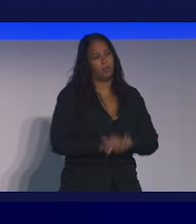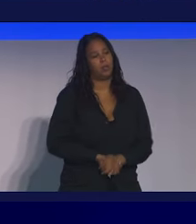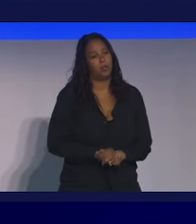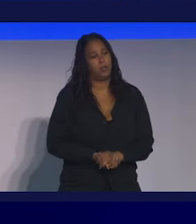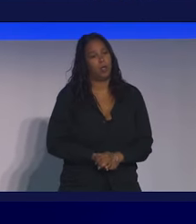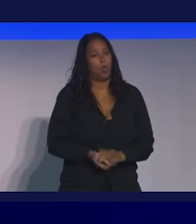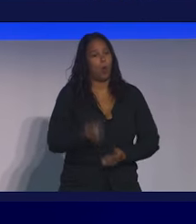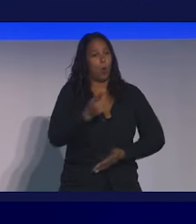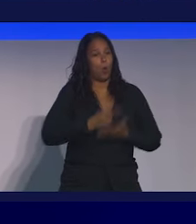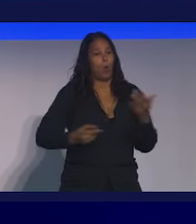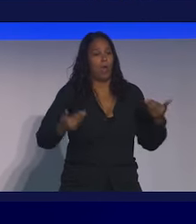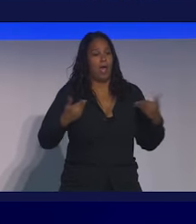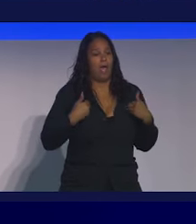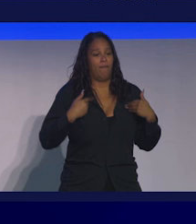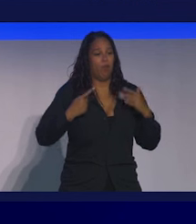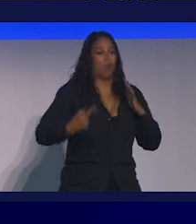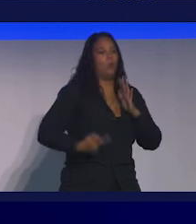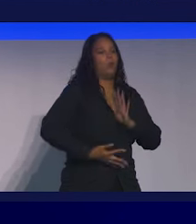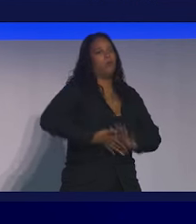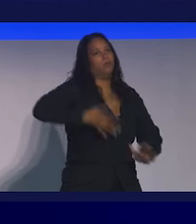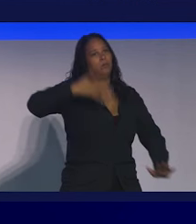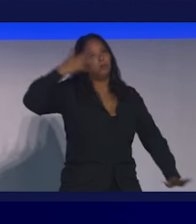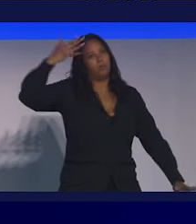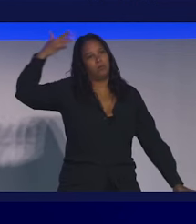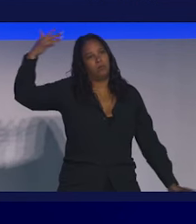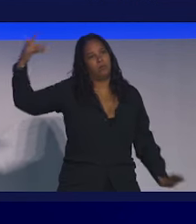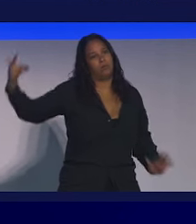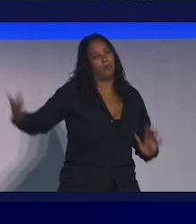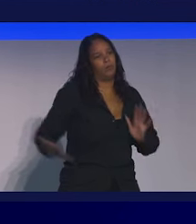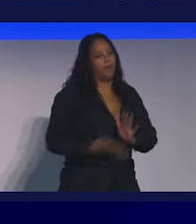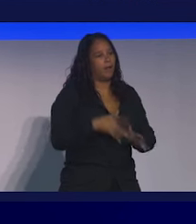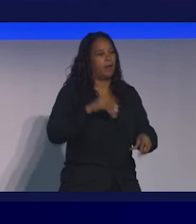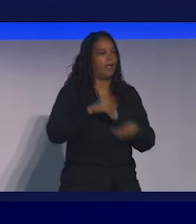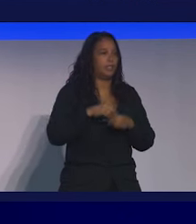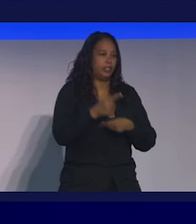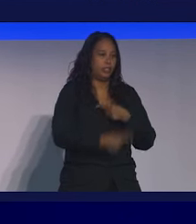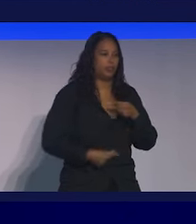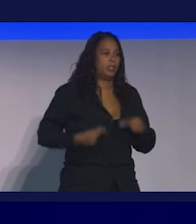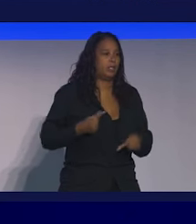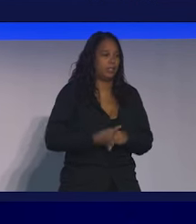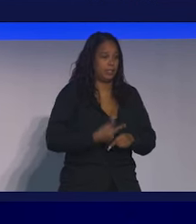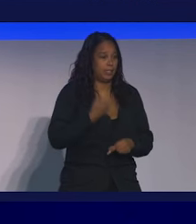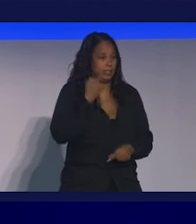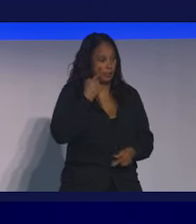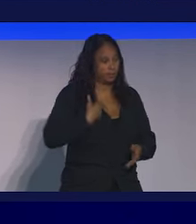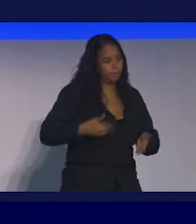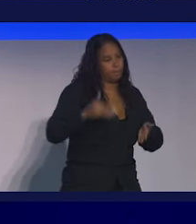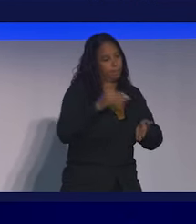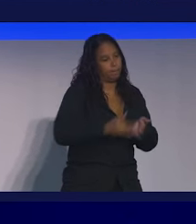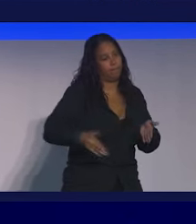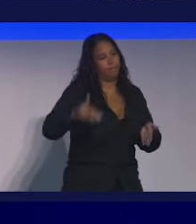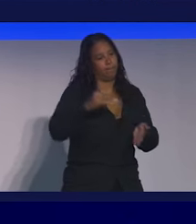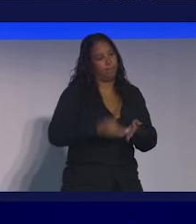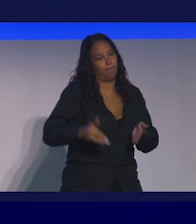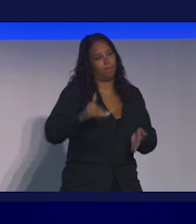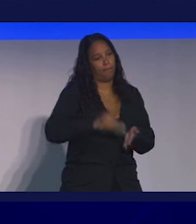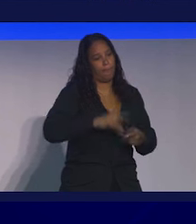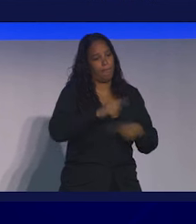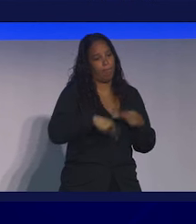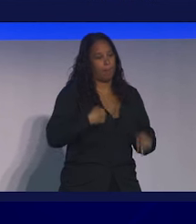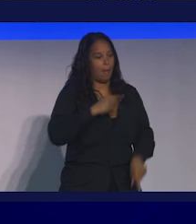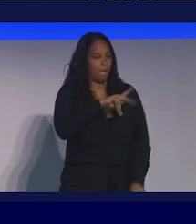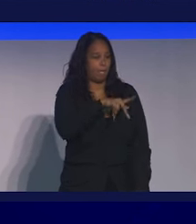is a once in a generation moment for each of us as leaders in healthcare. And I really believe that. When I talk over and over again about sort of what my personal legacy